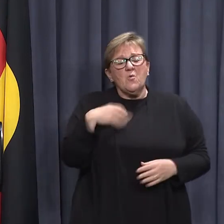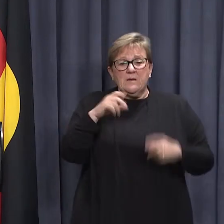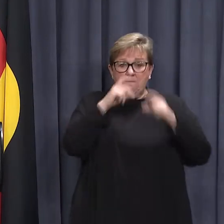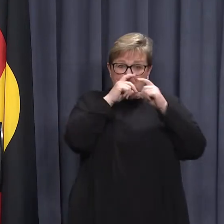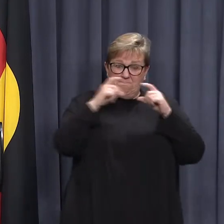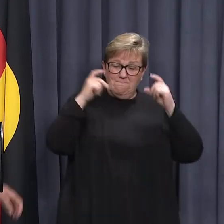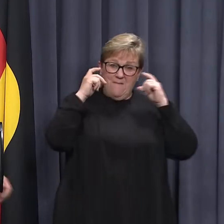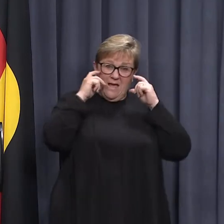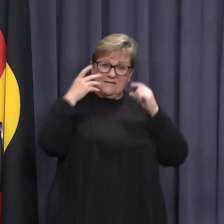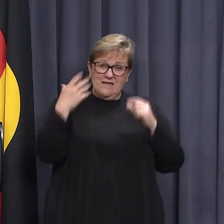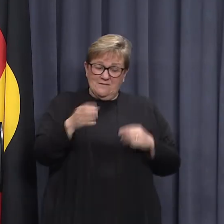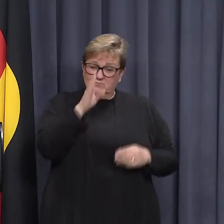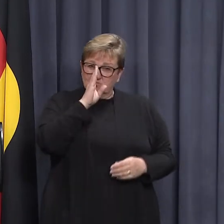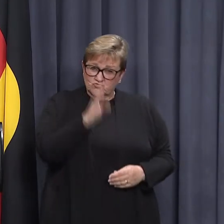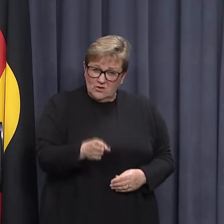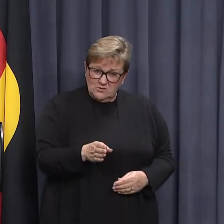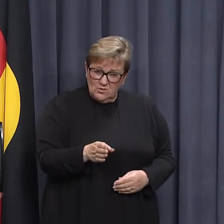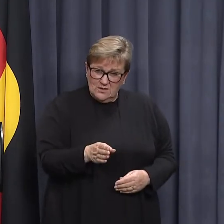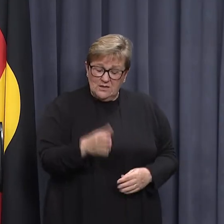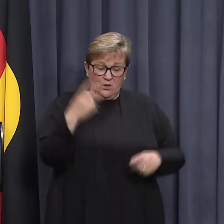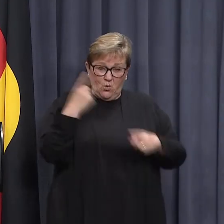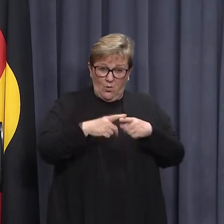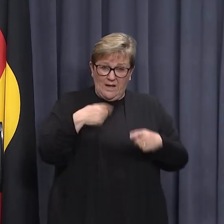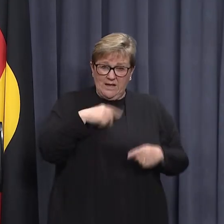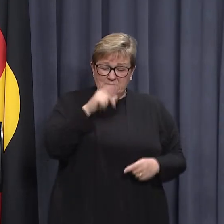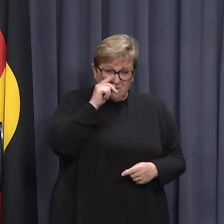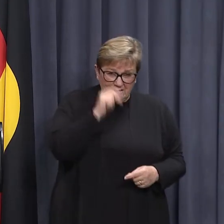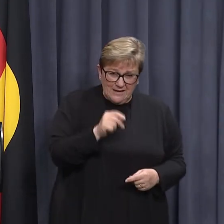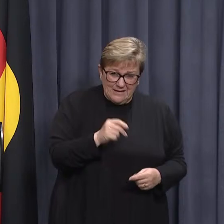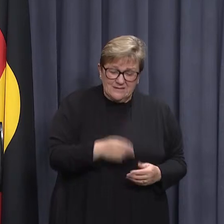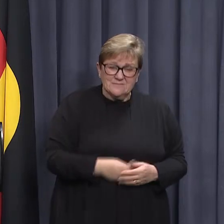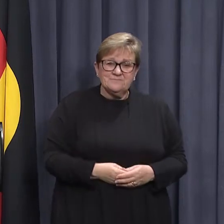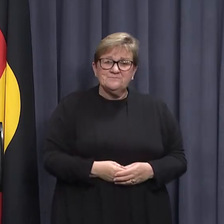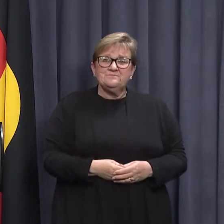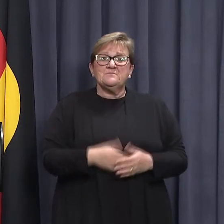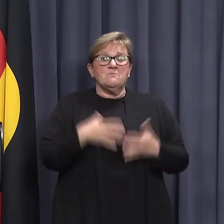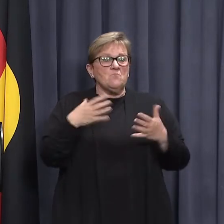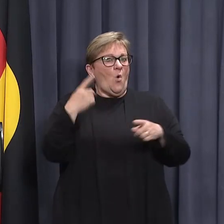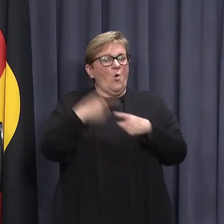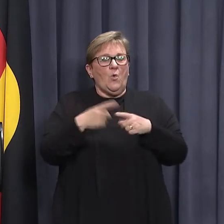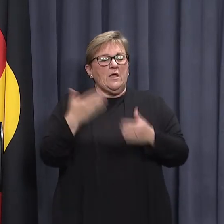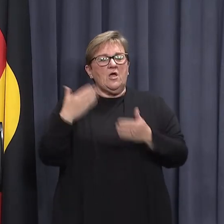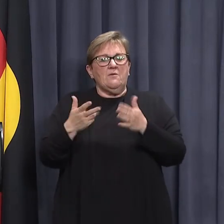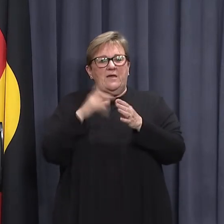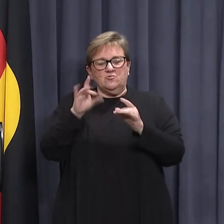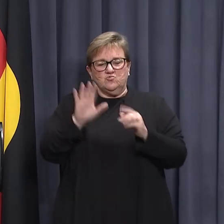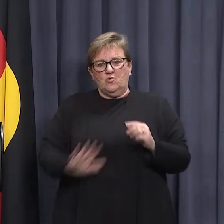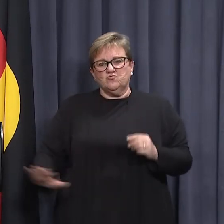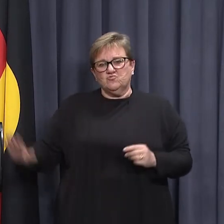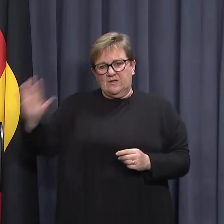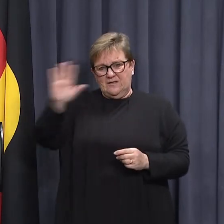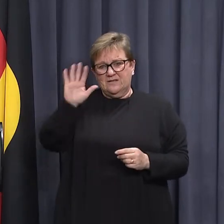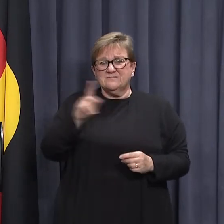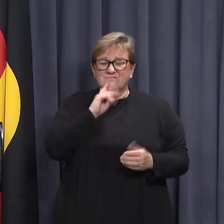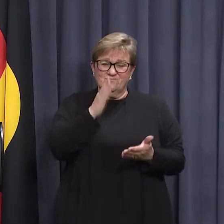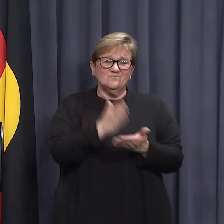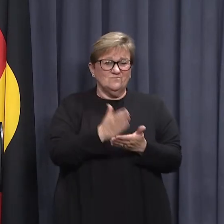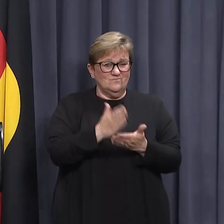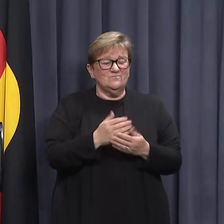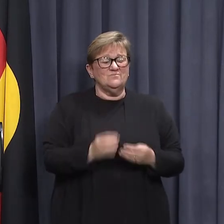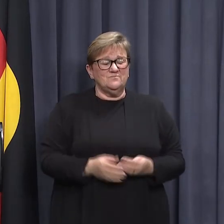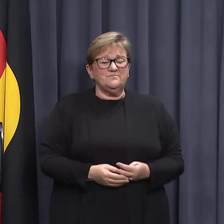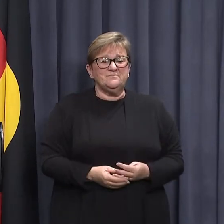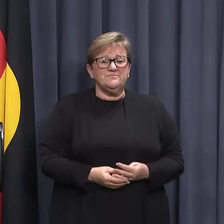mask wearing immediately, as quickly as possible and far quicker than any other state has ever done, to be honest with you.